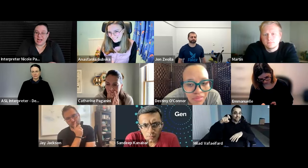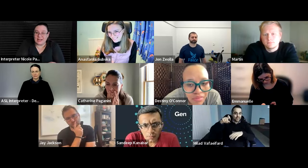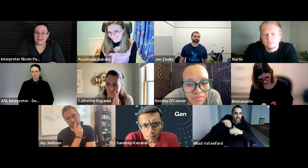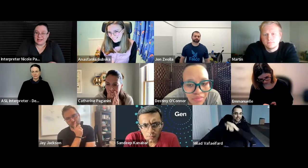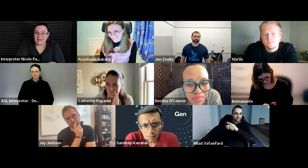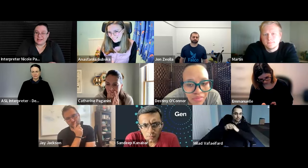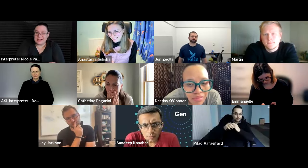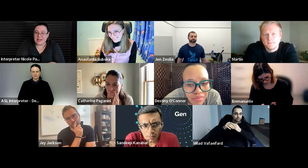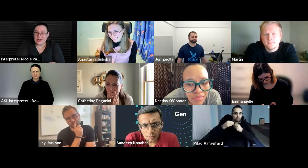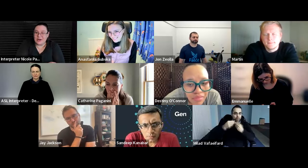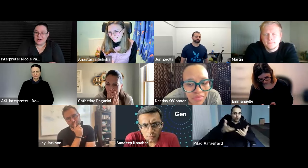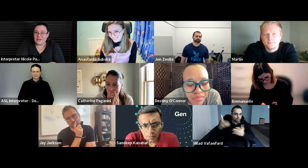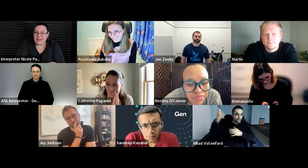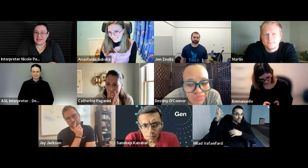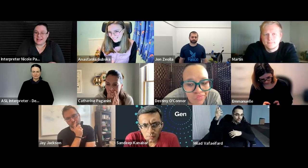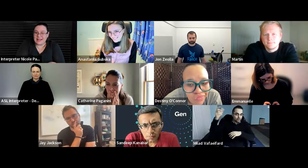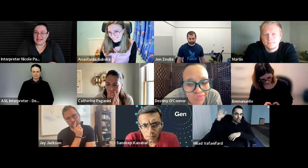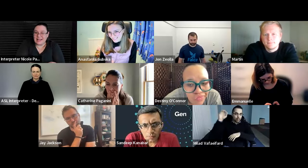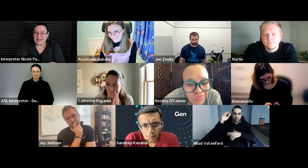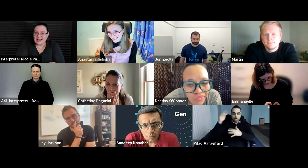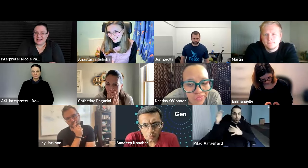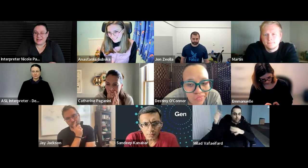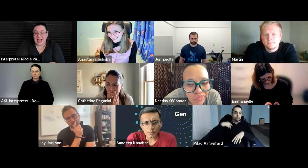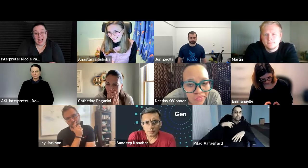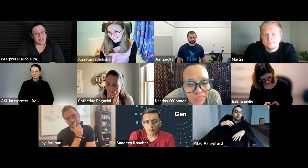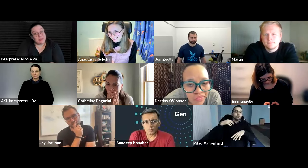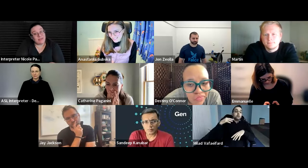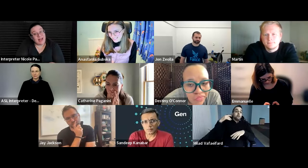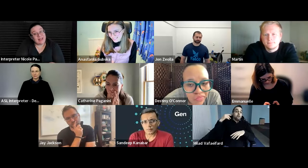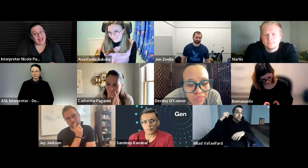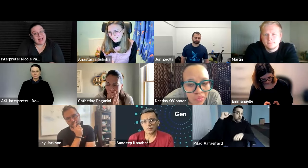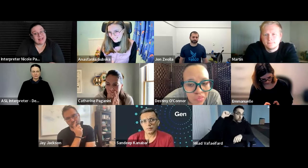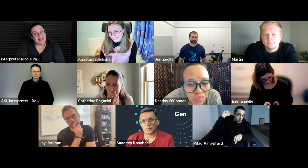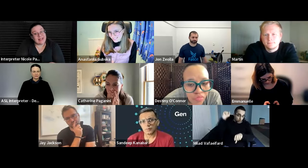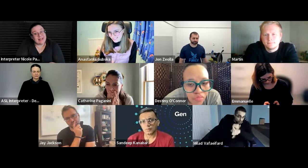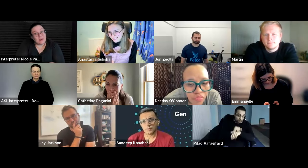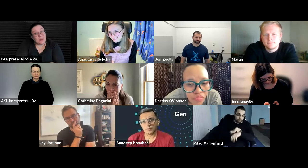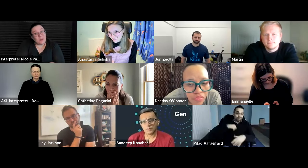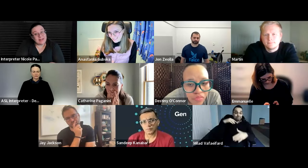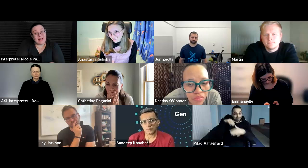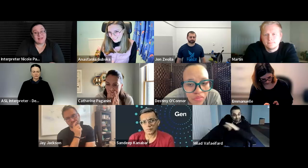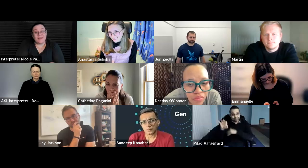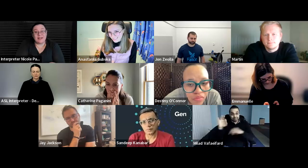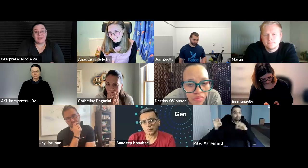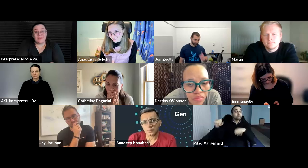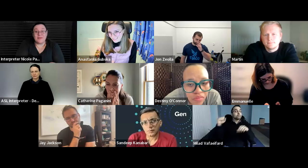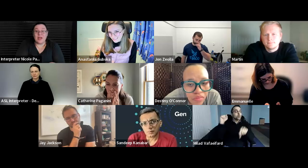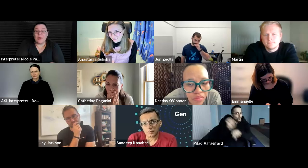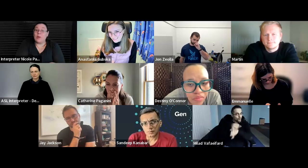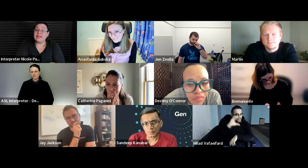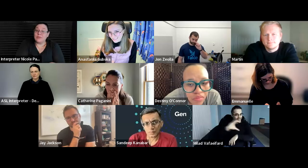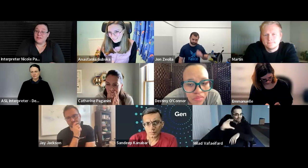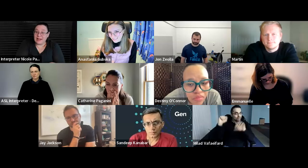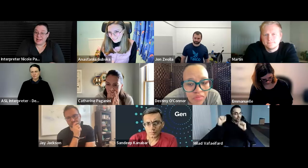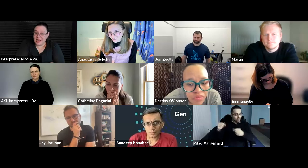up the chain so obviously to actually provide the access wasn't as effective